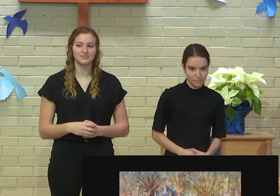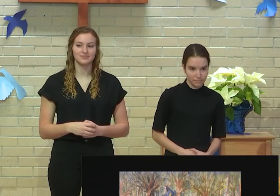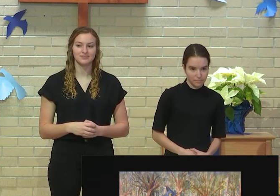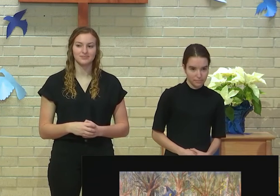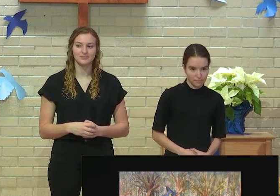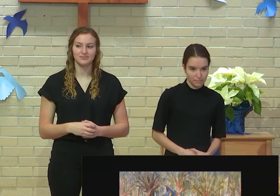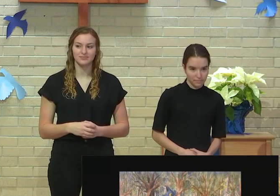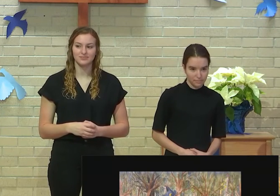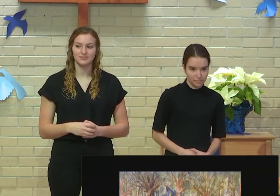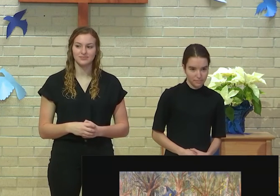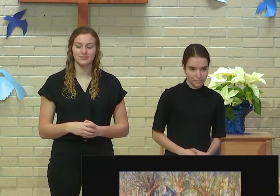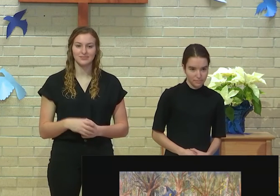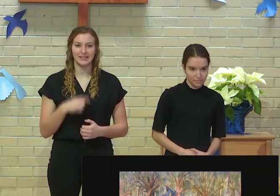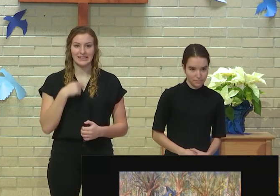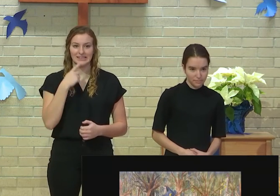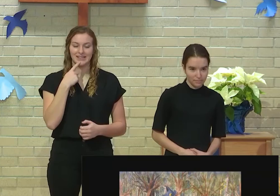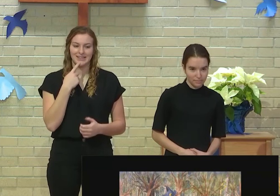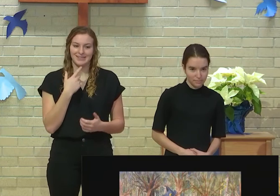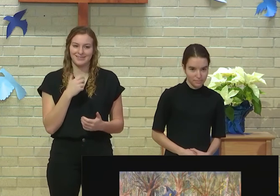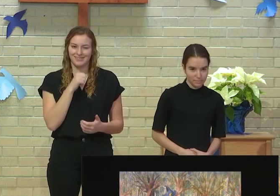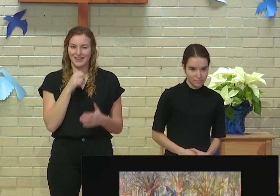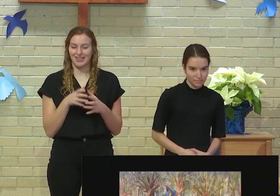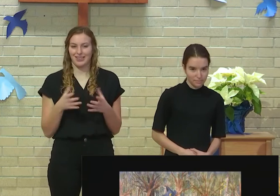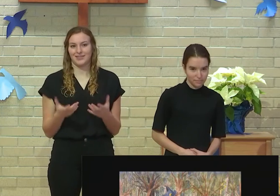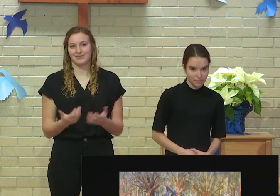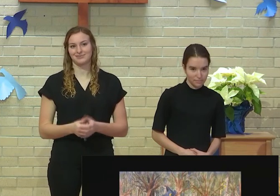I don't have much to say. I'm sorry.